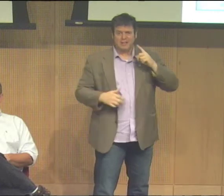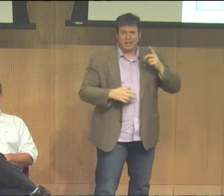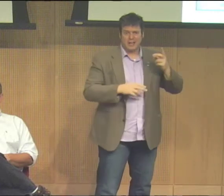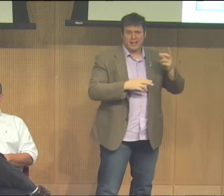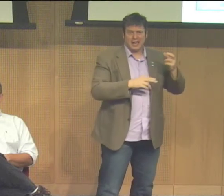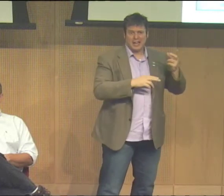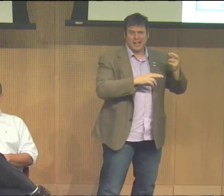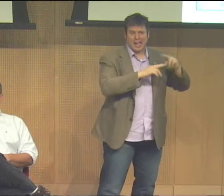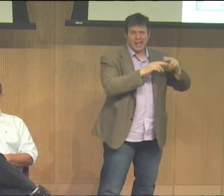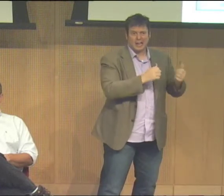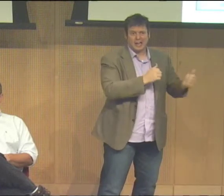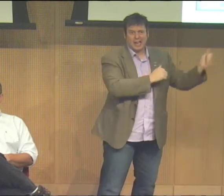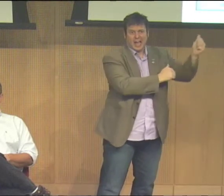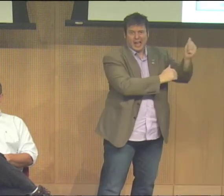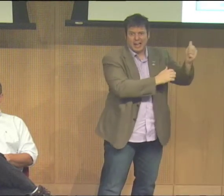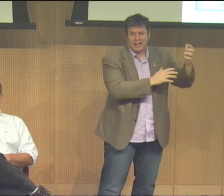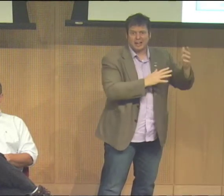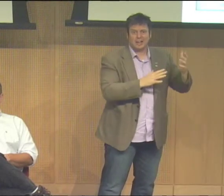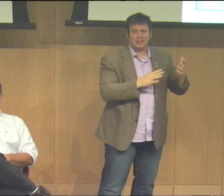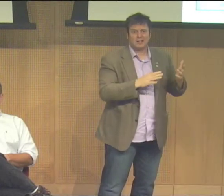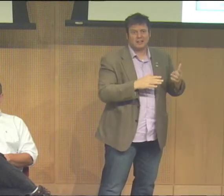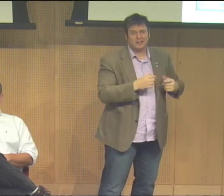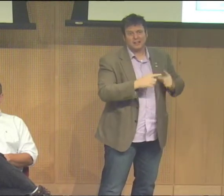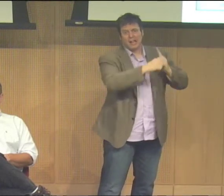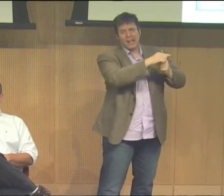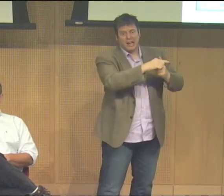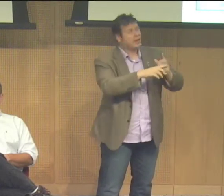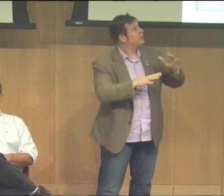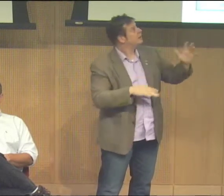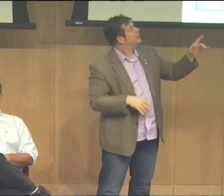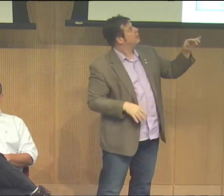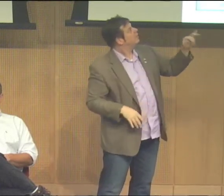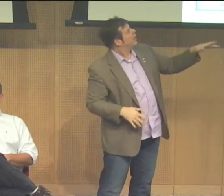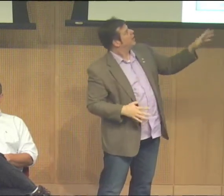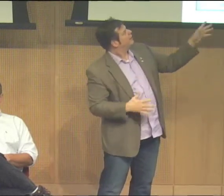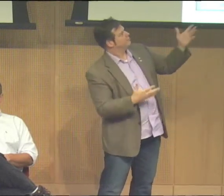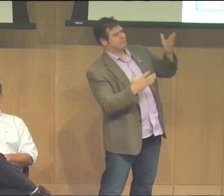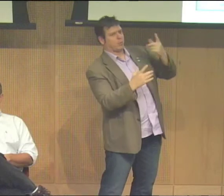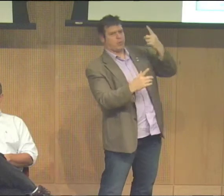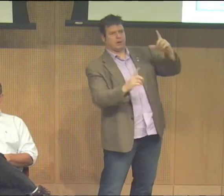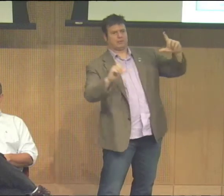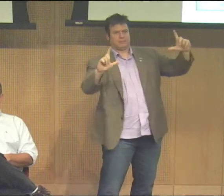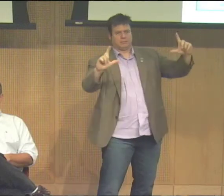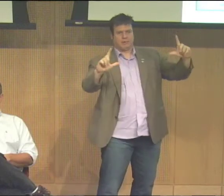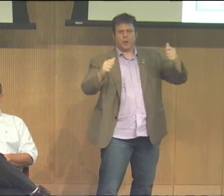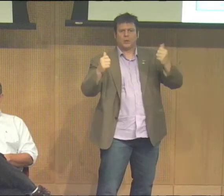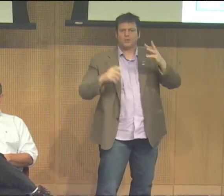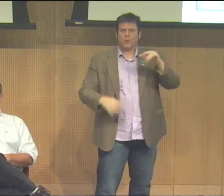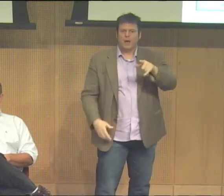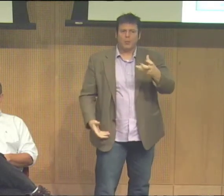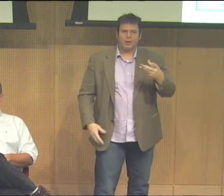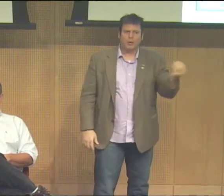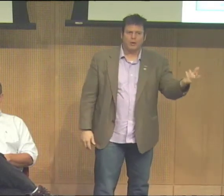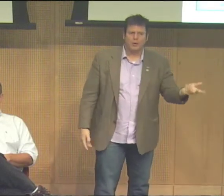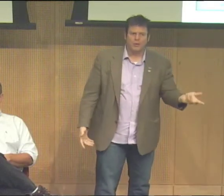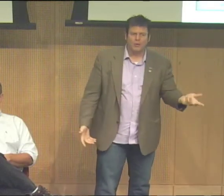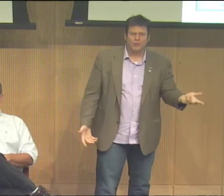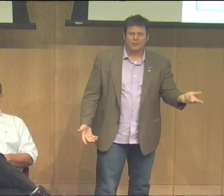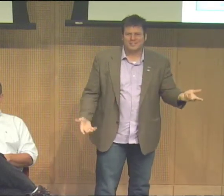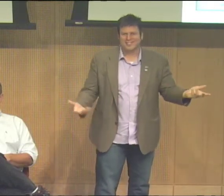graphic designer for her. So we have the idea of hearing loss and deaf gain. Right? But we have them on the same sign. Right?